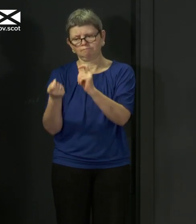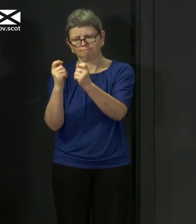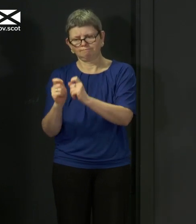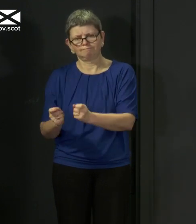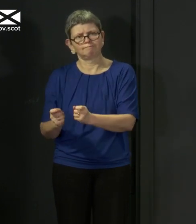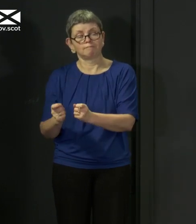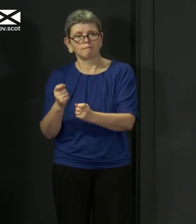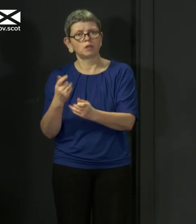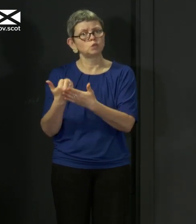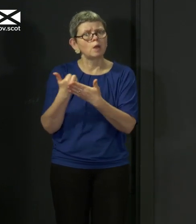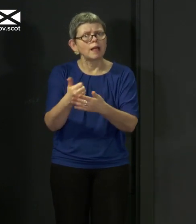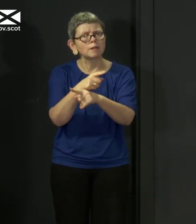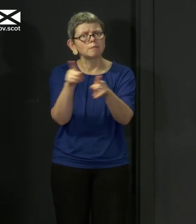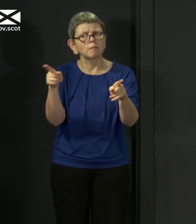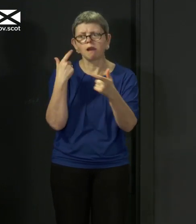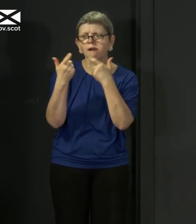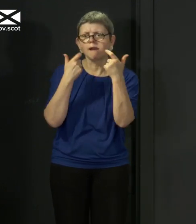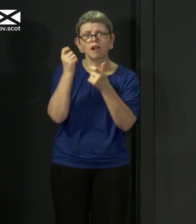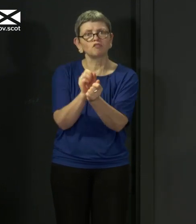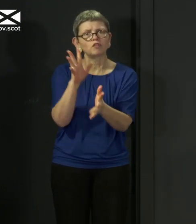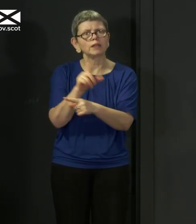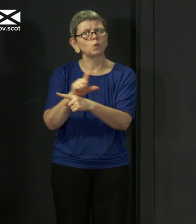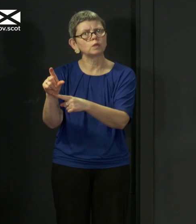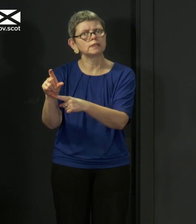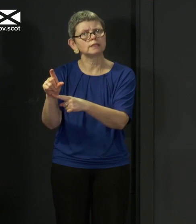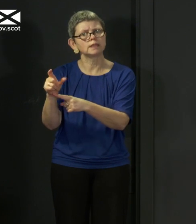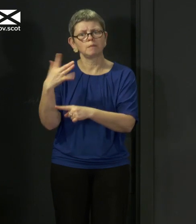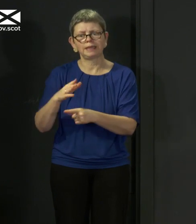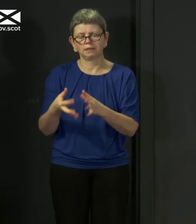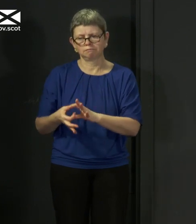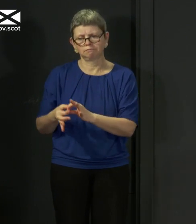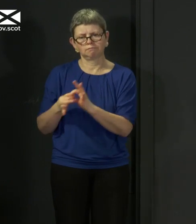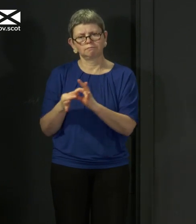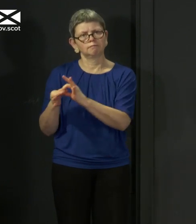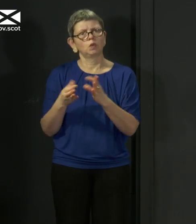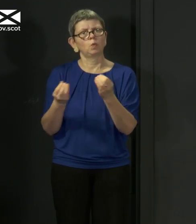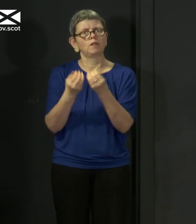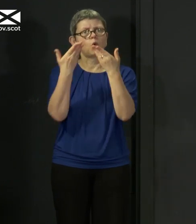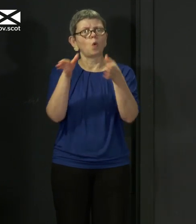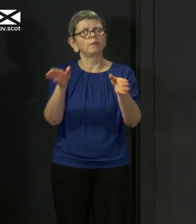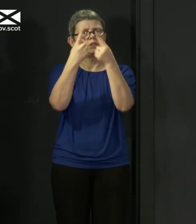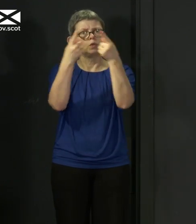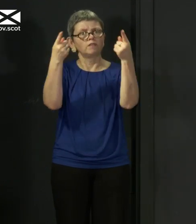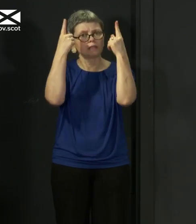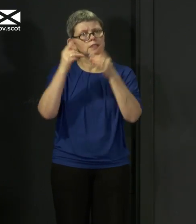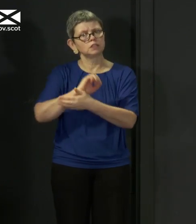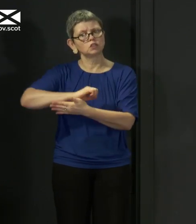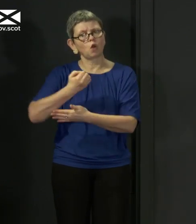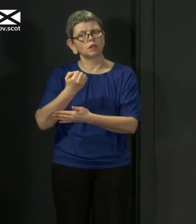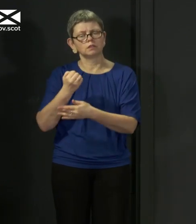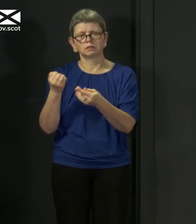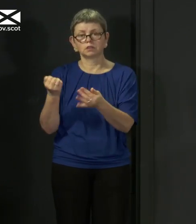developed with the support of the Open University in Scotland and it highlights free courses run by 12 providers in areas like digital